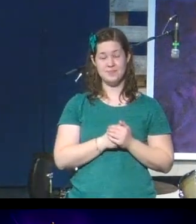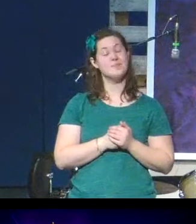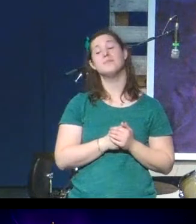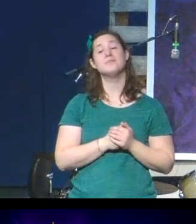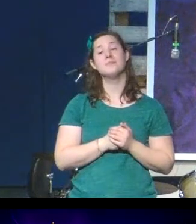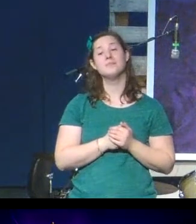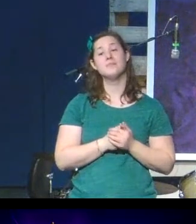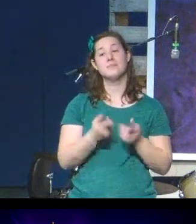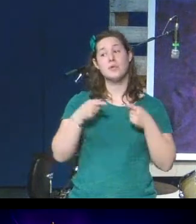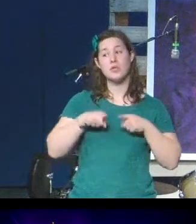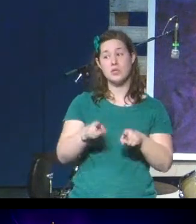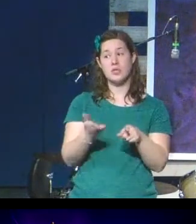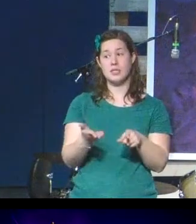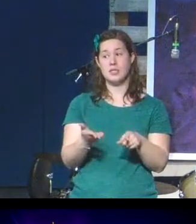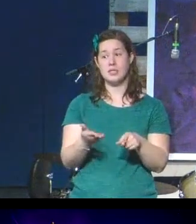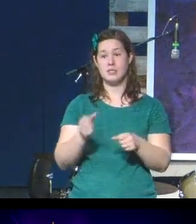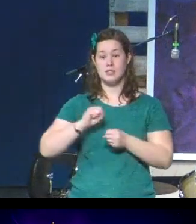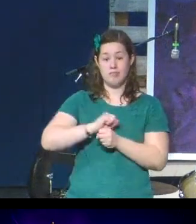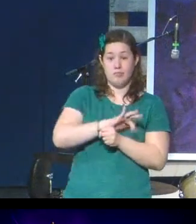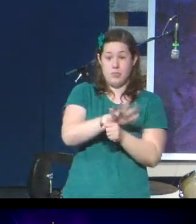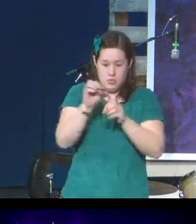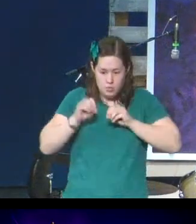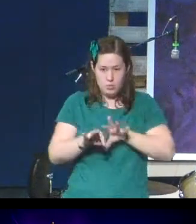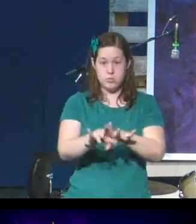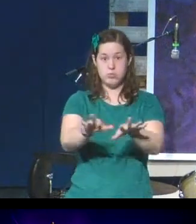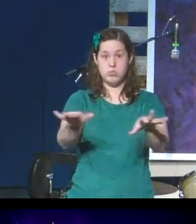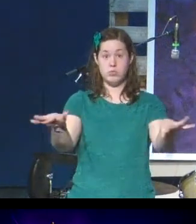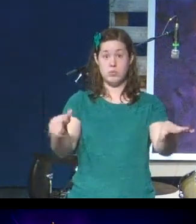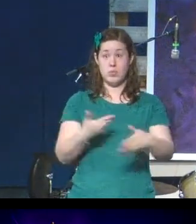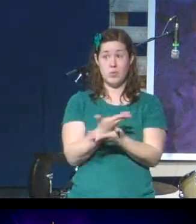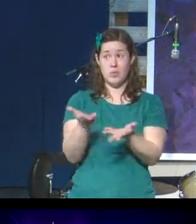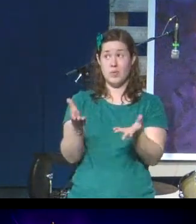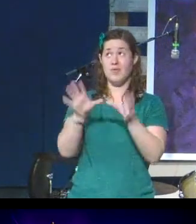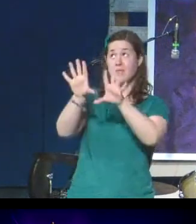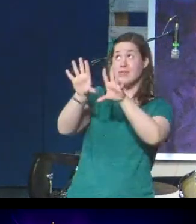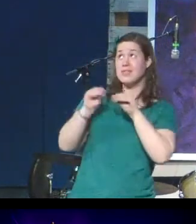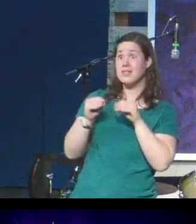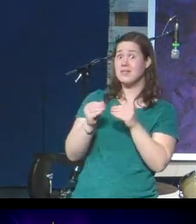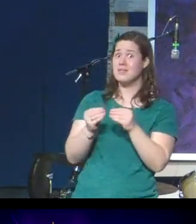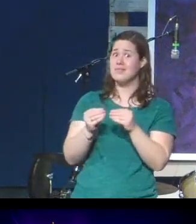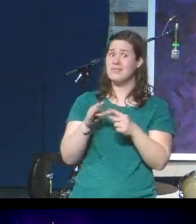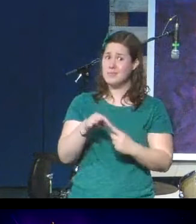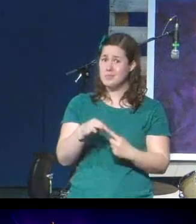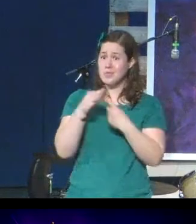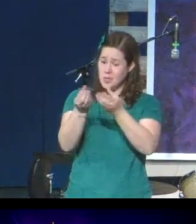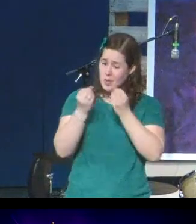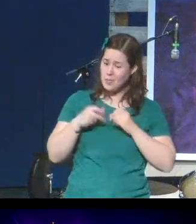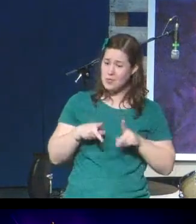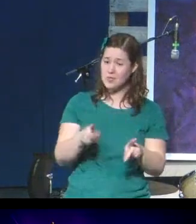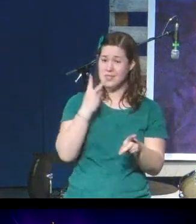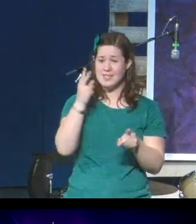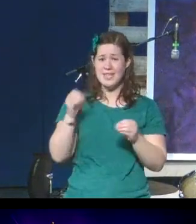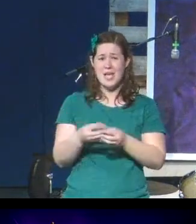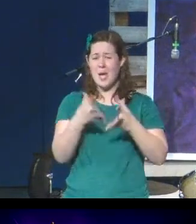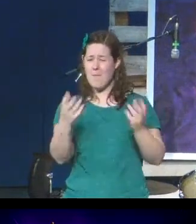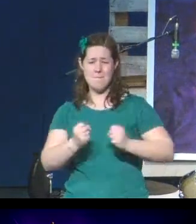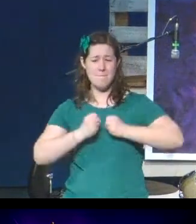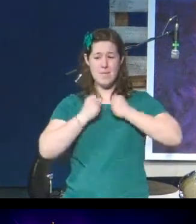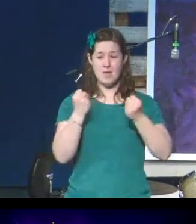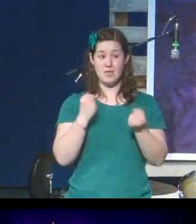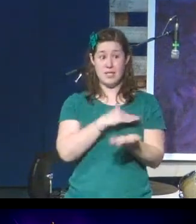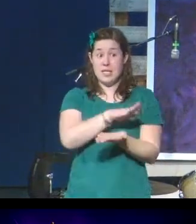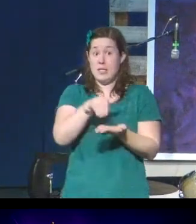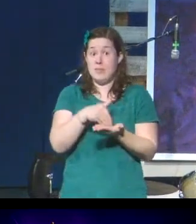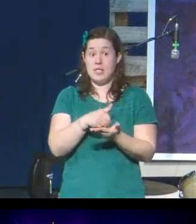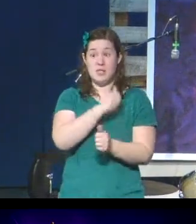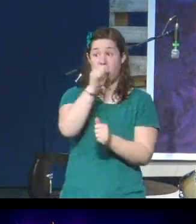During this pandemic, we have been given a unique opportunity to see how powerfully, in the midst of everything changing, that not